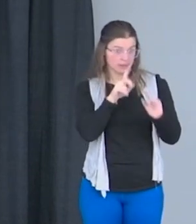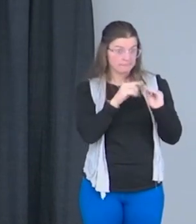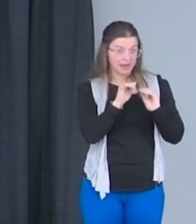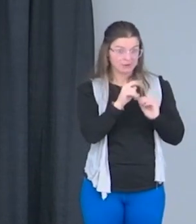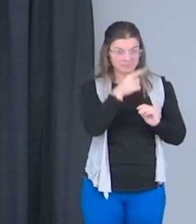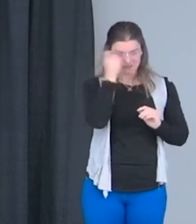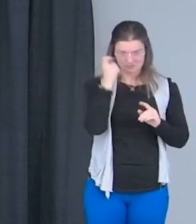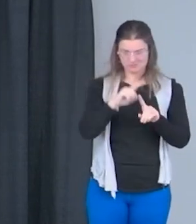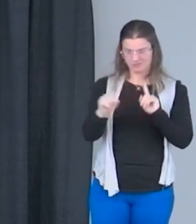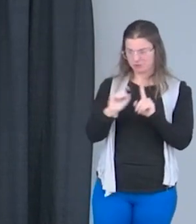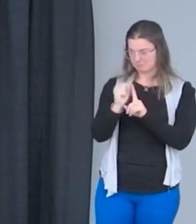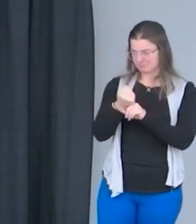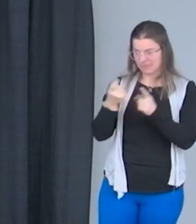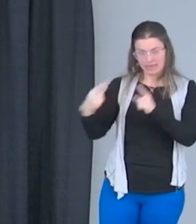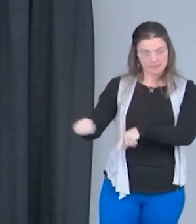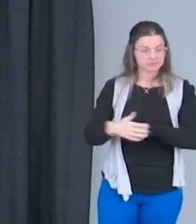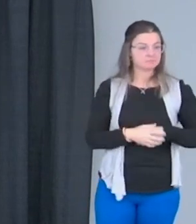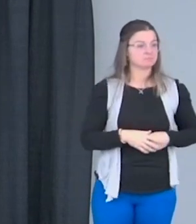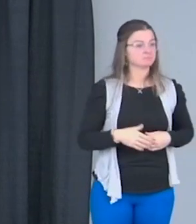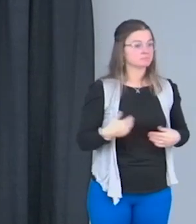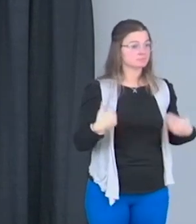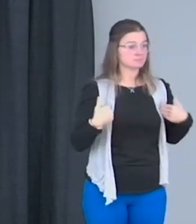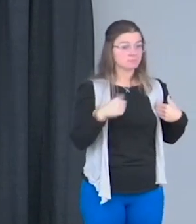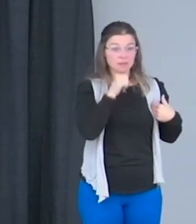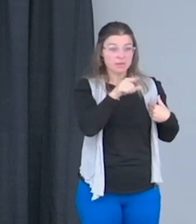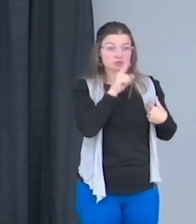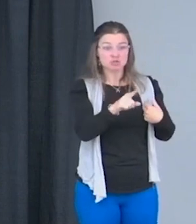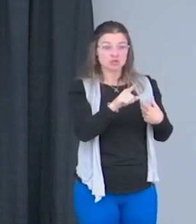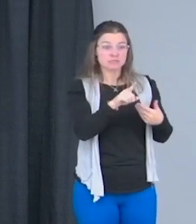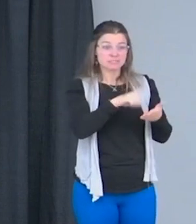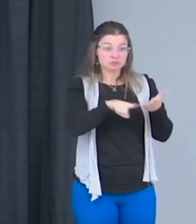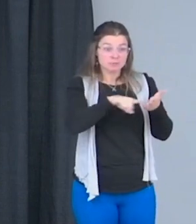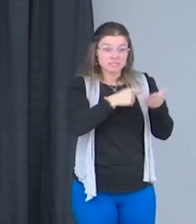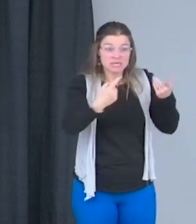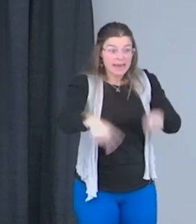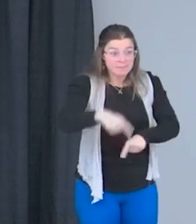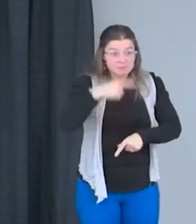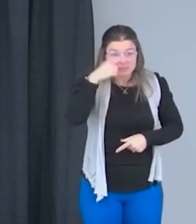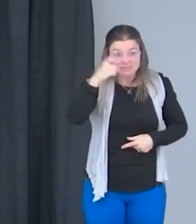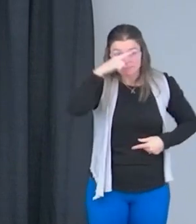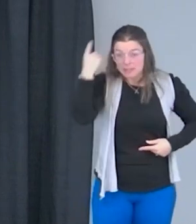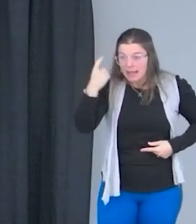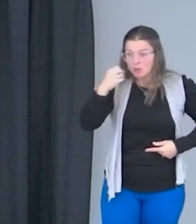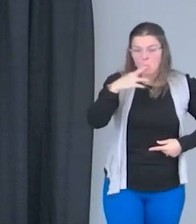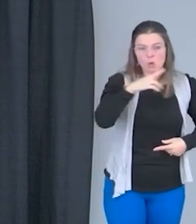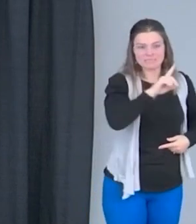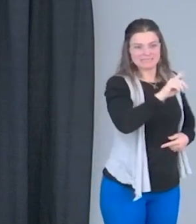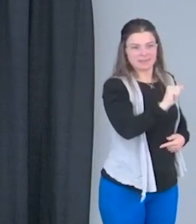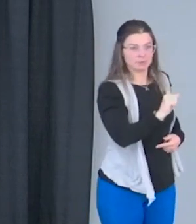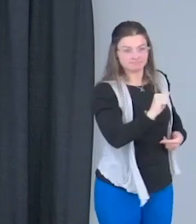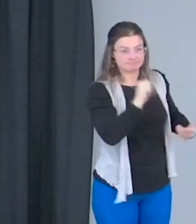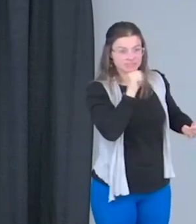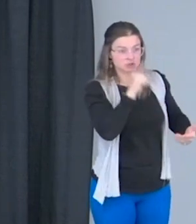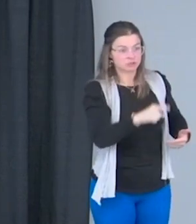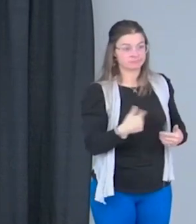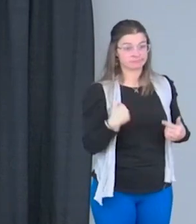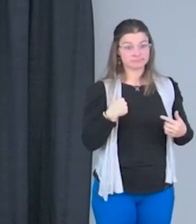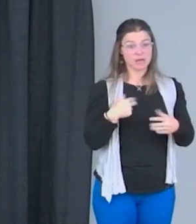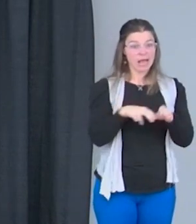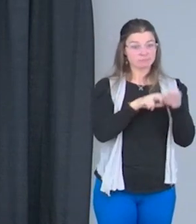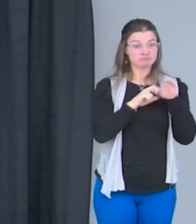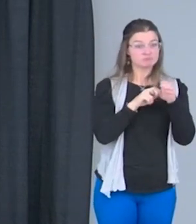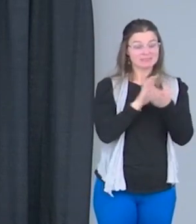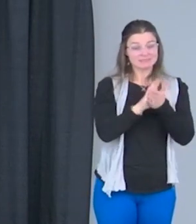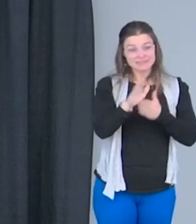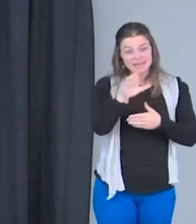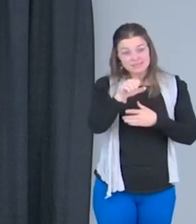that come up. Sometimes I don't know if I'm being discriminated against because I'm Black or because I'm disabled. I ride around in nice cars and stuff like